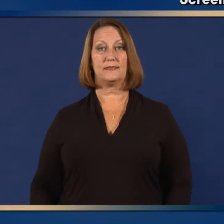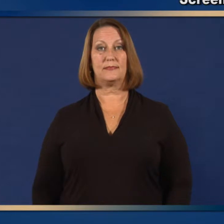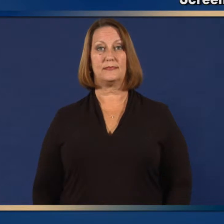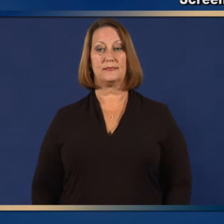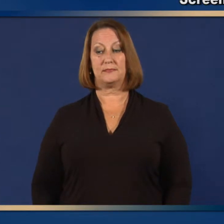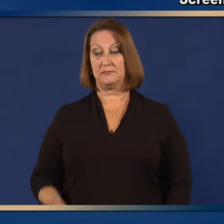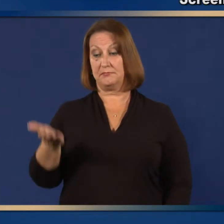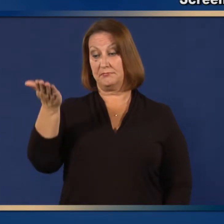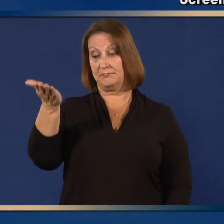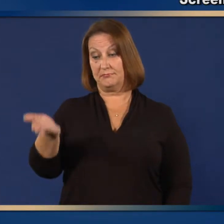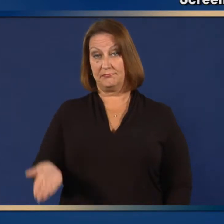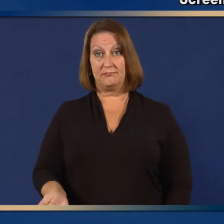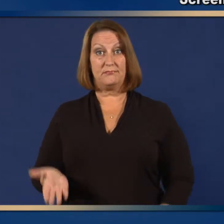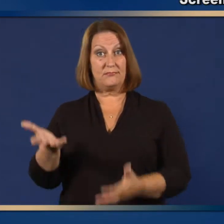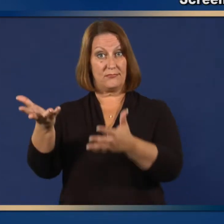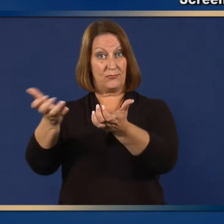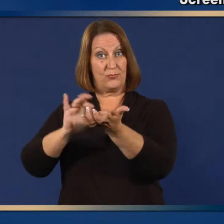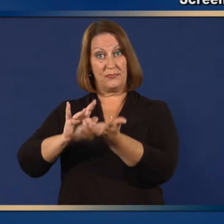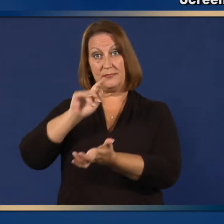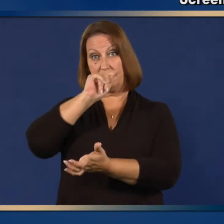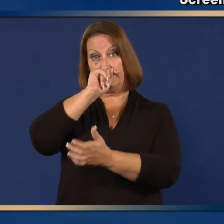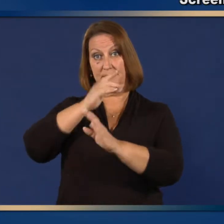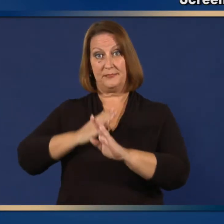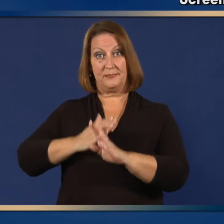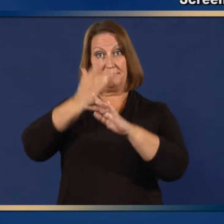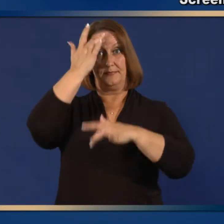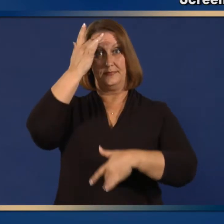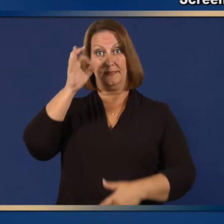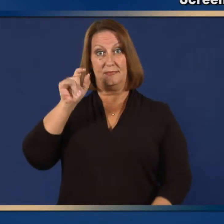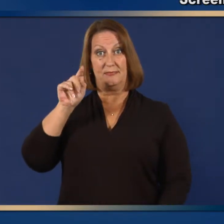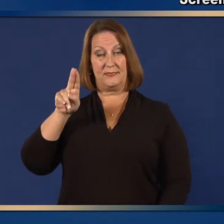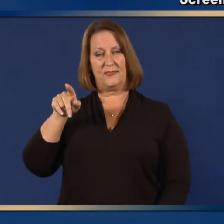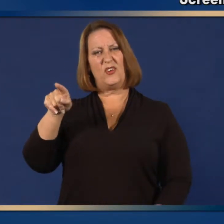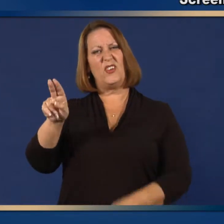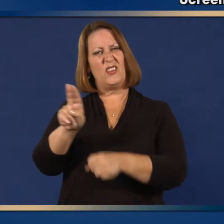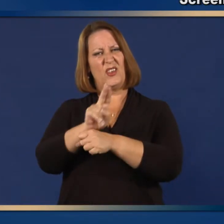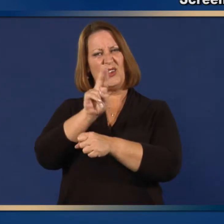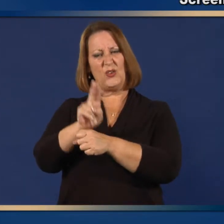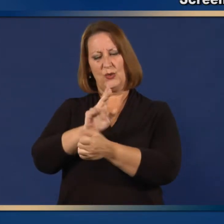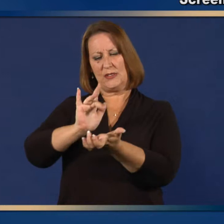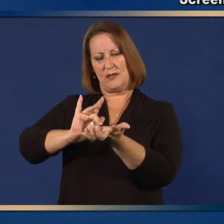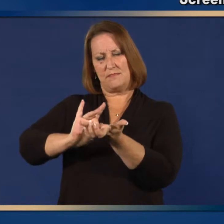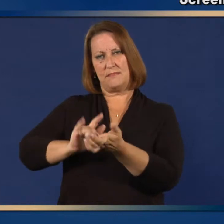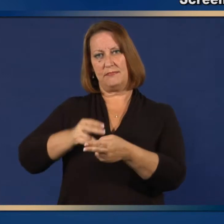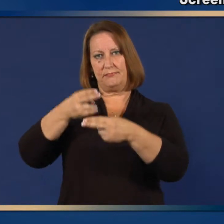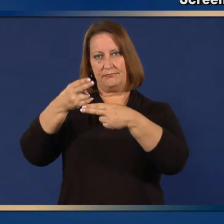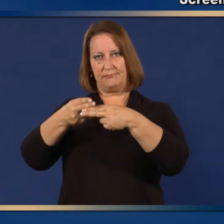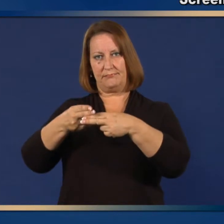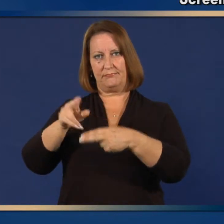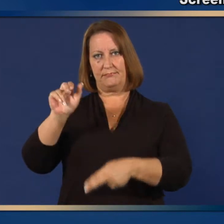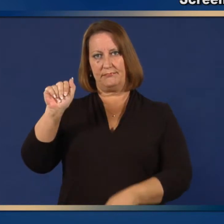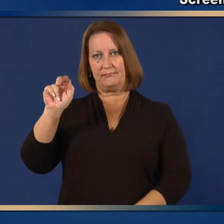Is the person to be vaccinated receiving antiviral medications?